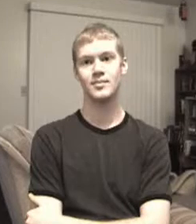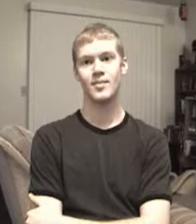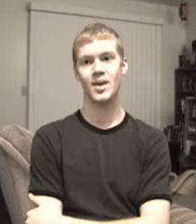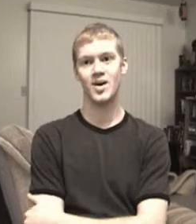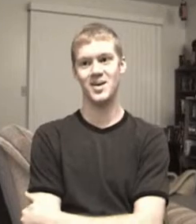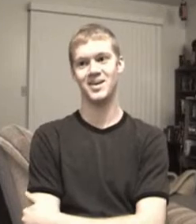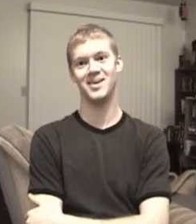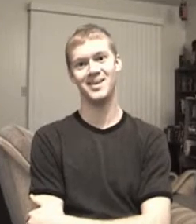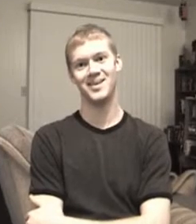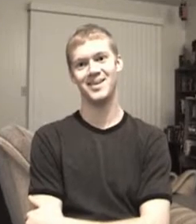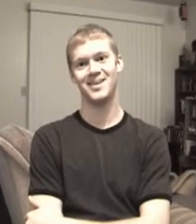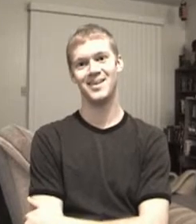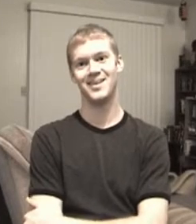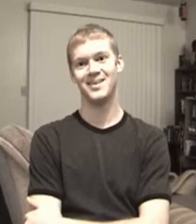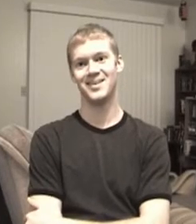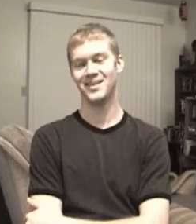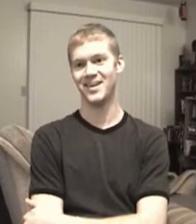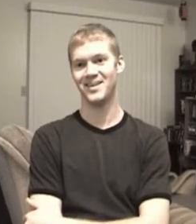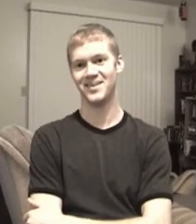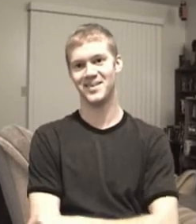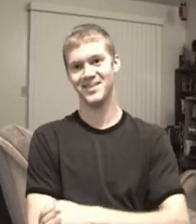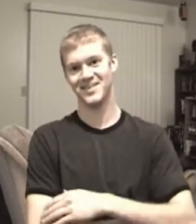kind of slide down dead, you know what I mean? Yeah. Okay.